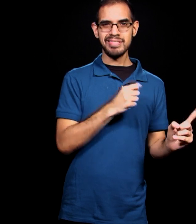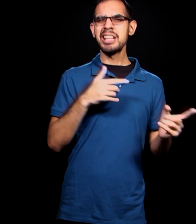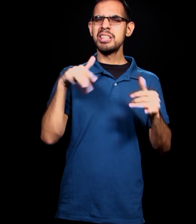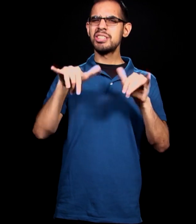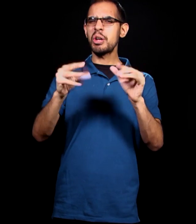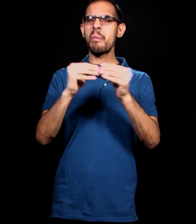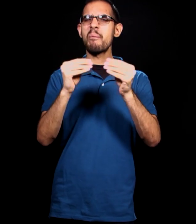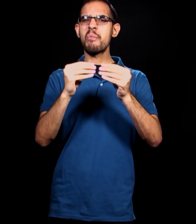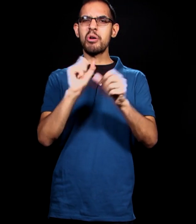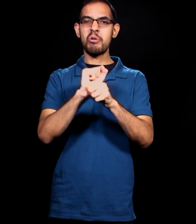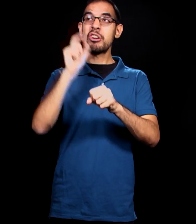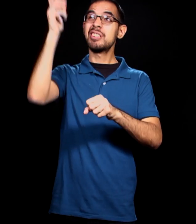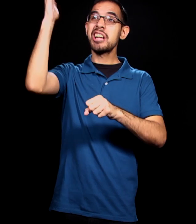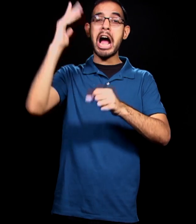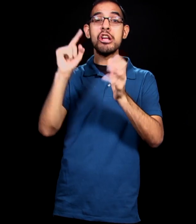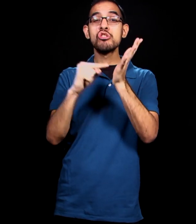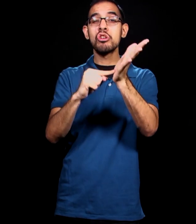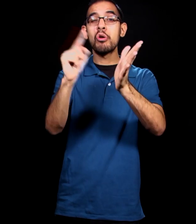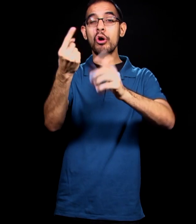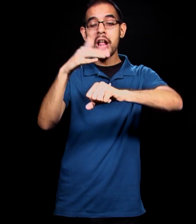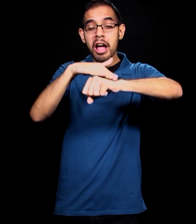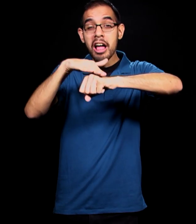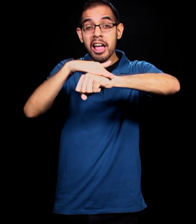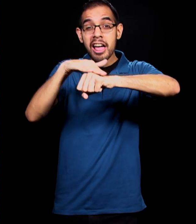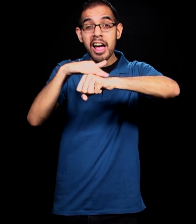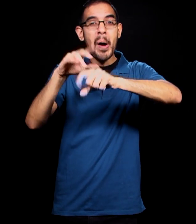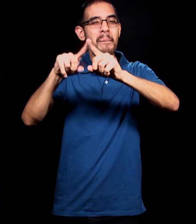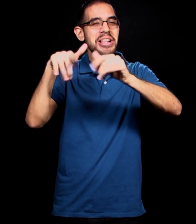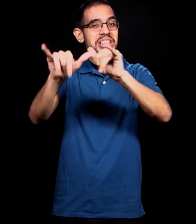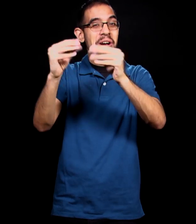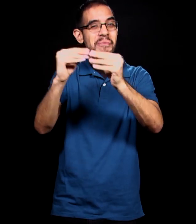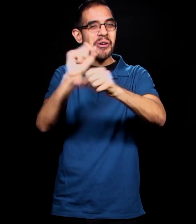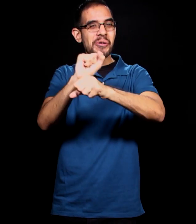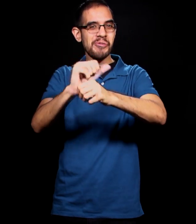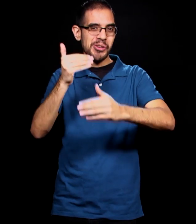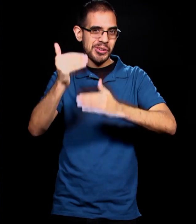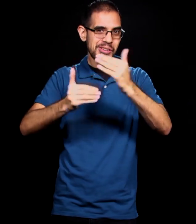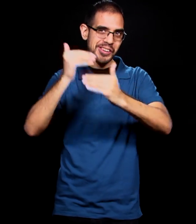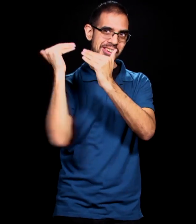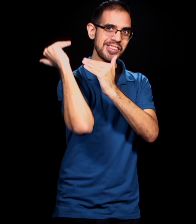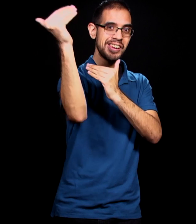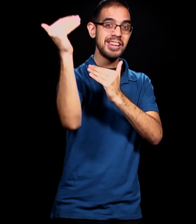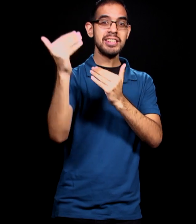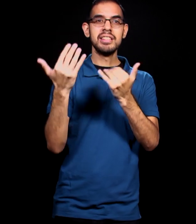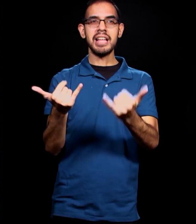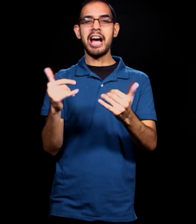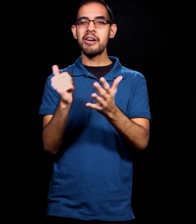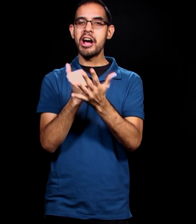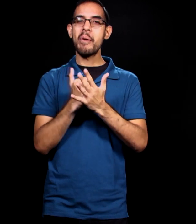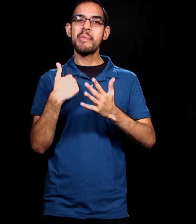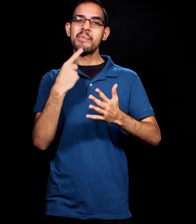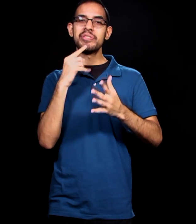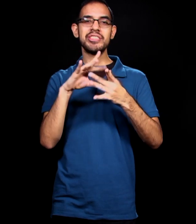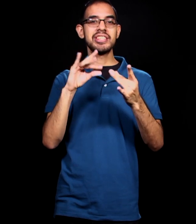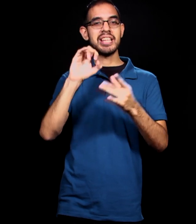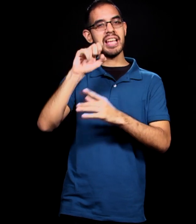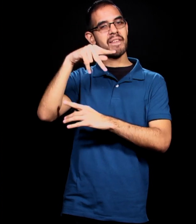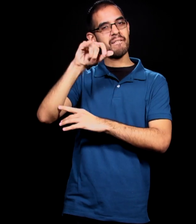surface of all that God is going to do in us and through us. So from wherever you are, would you help me as we declare together today Ephesians chapter 3,